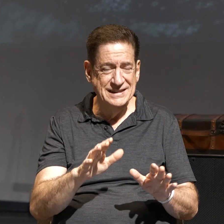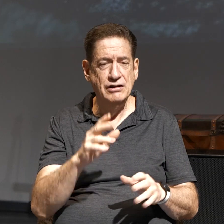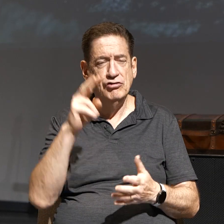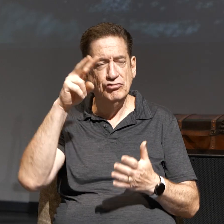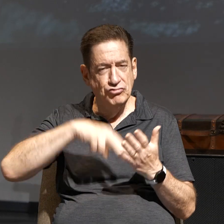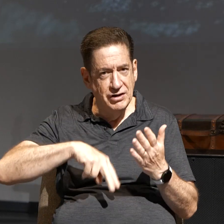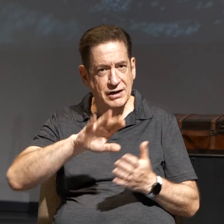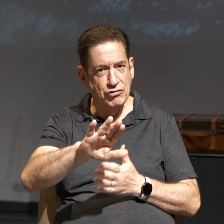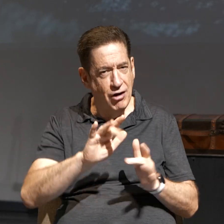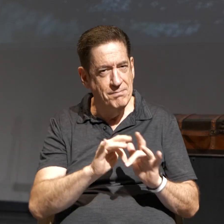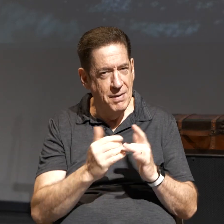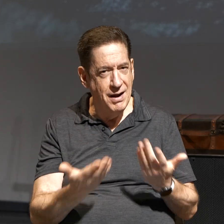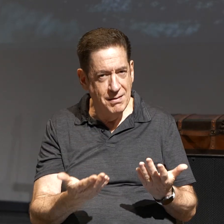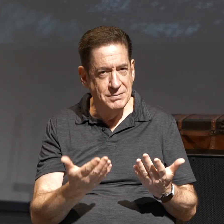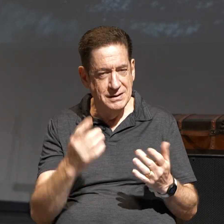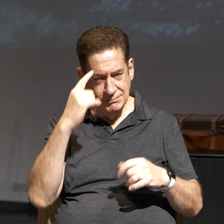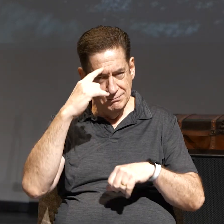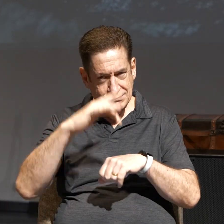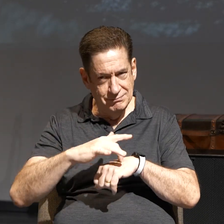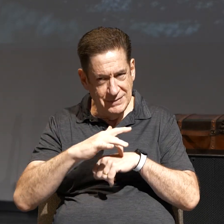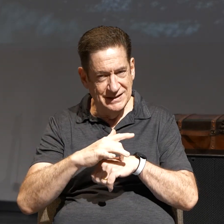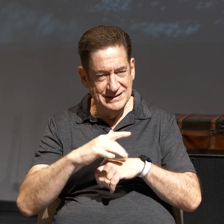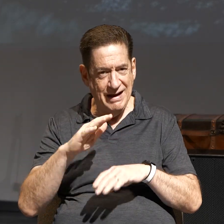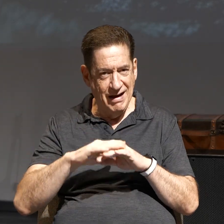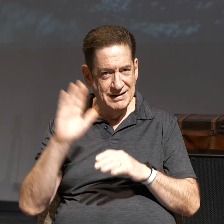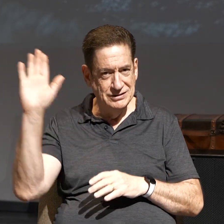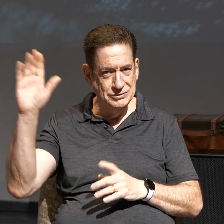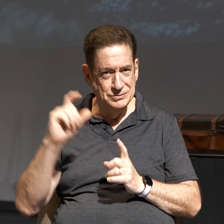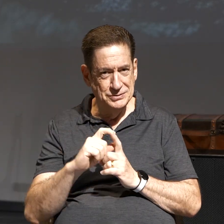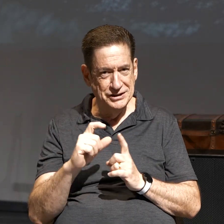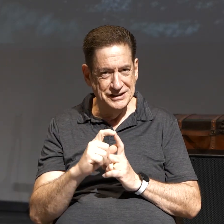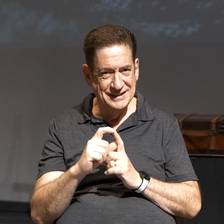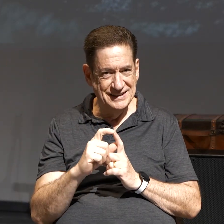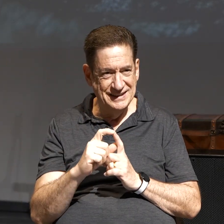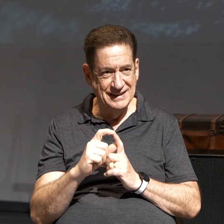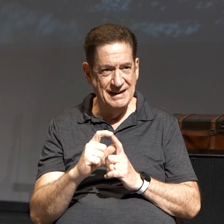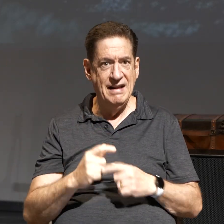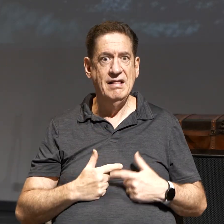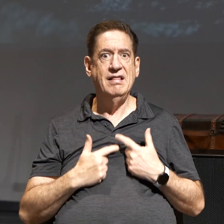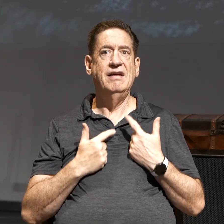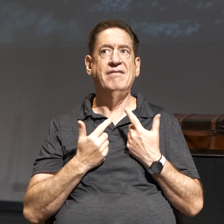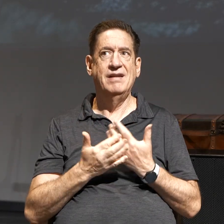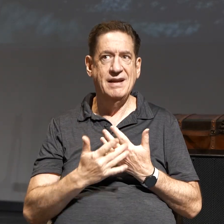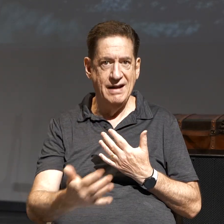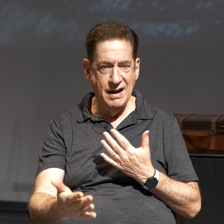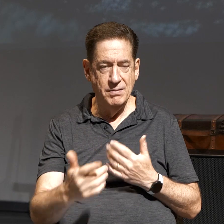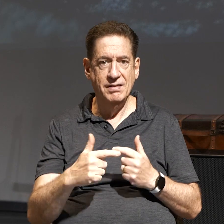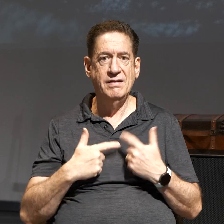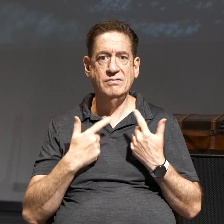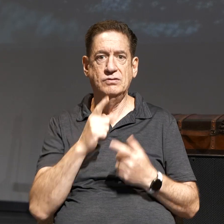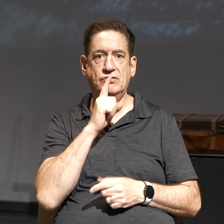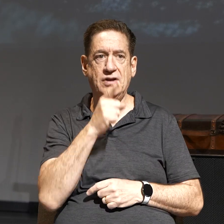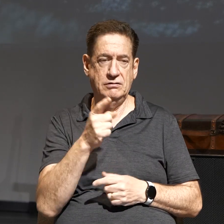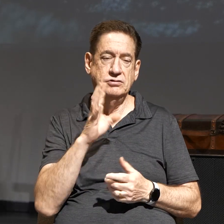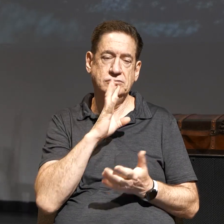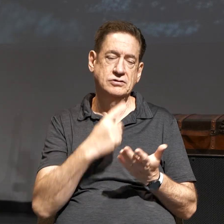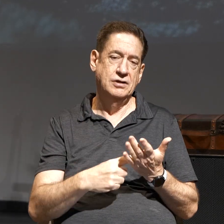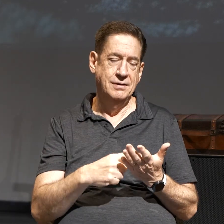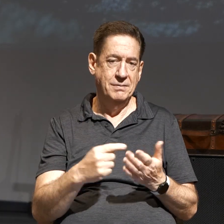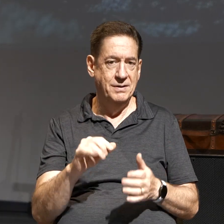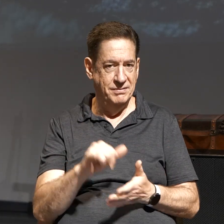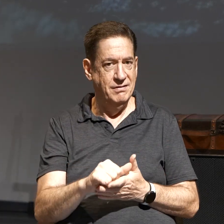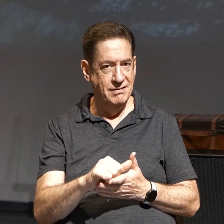there's your Bible. Meditate on His Word. Live it out. Live in the reality of it. This is what He's talking about here. Okay.